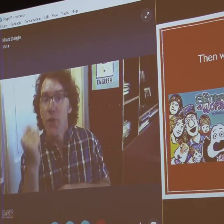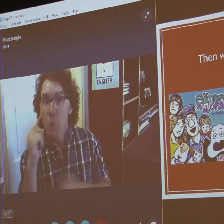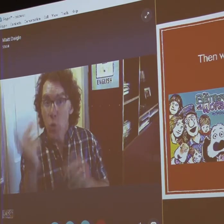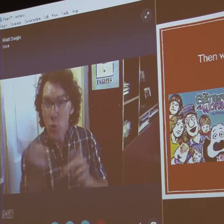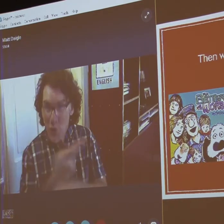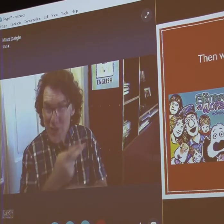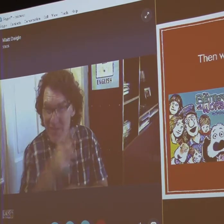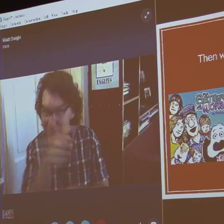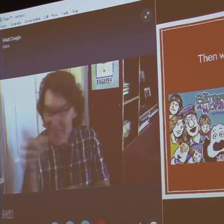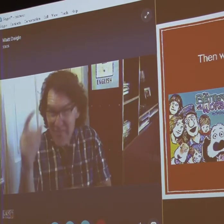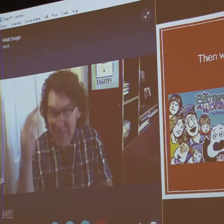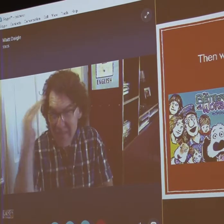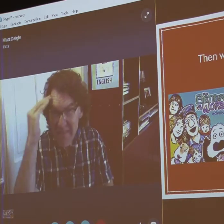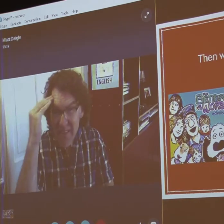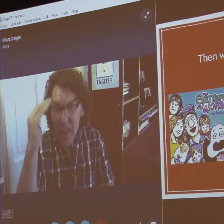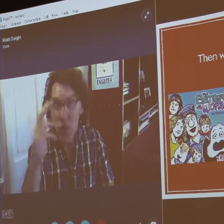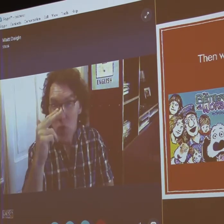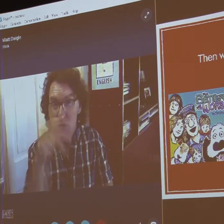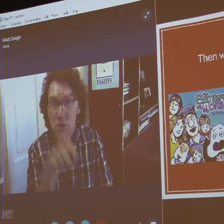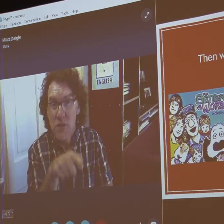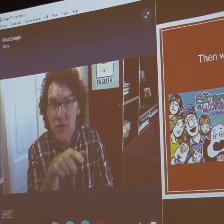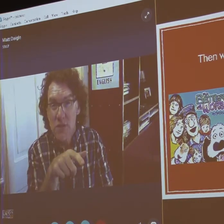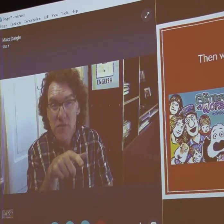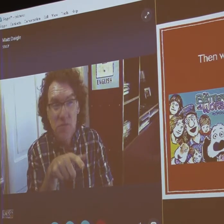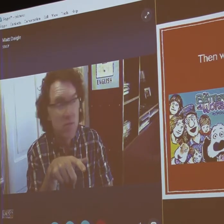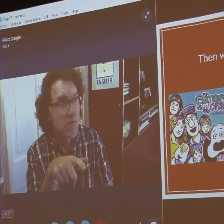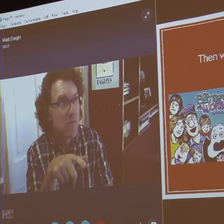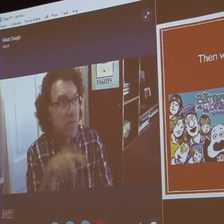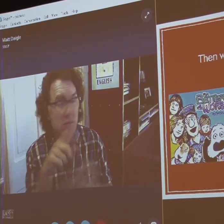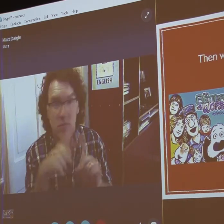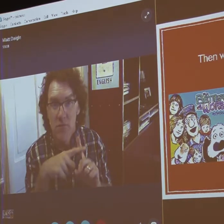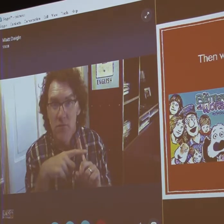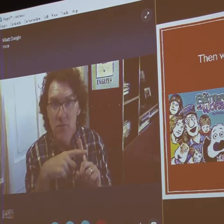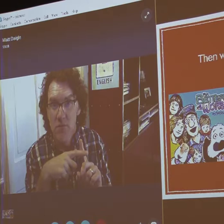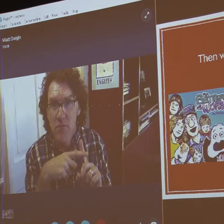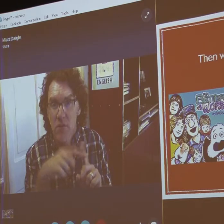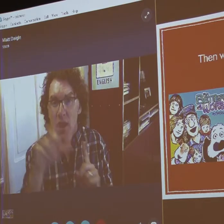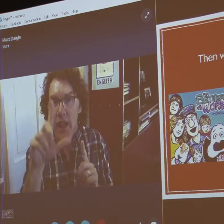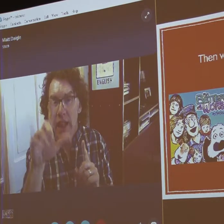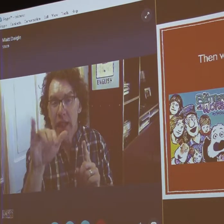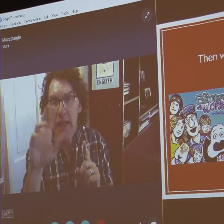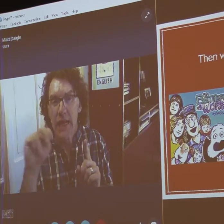Well, have you ever heard of the cartoon for better or for worse?